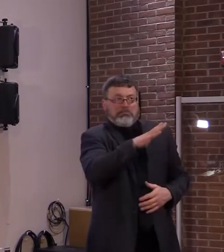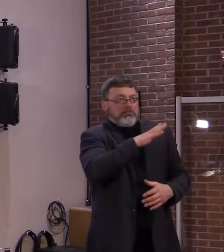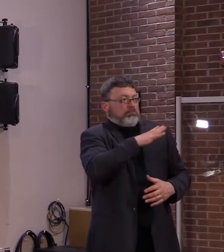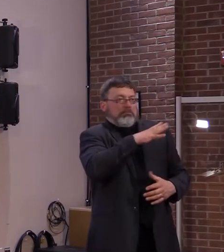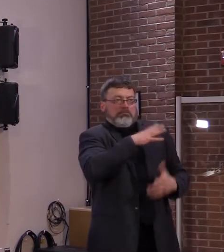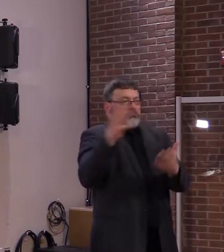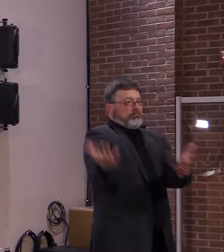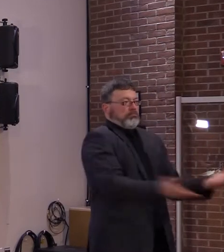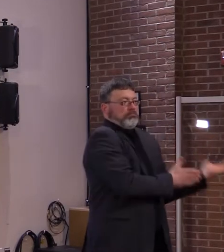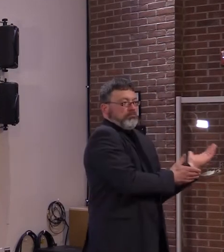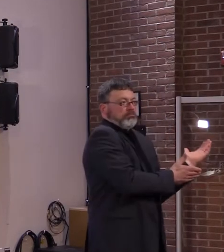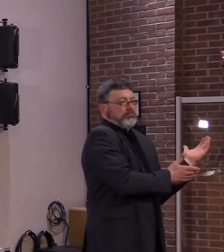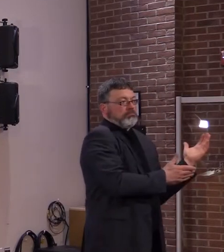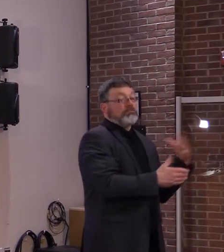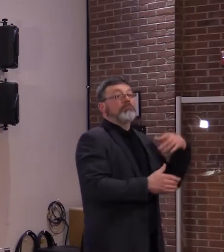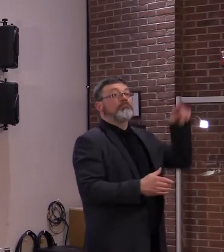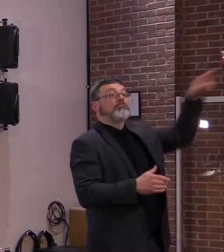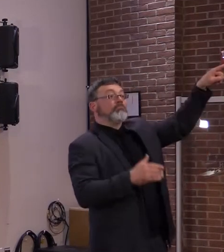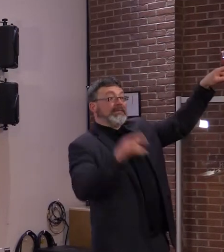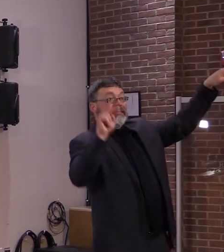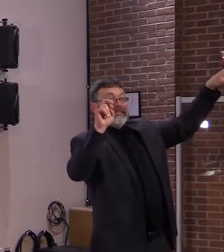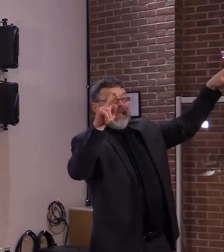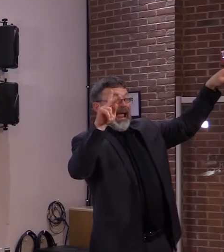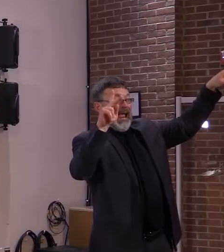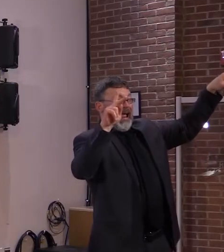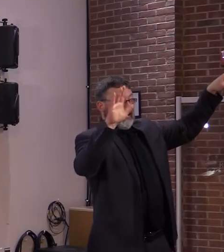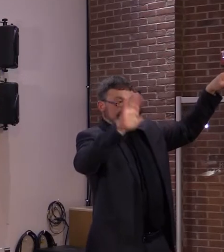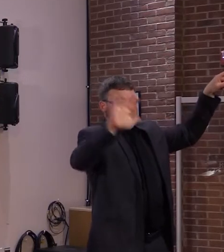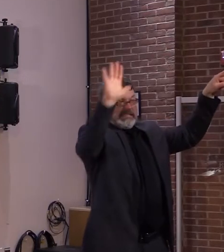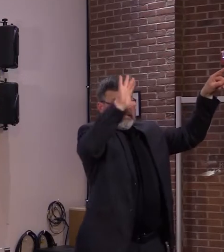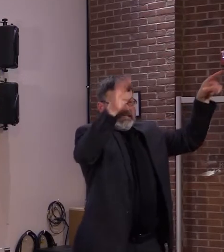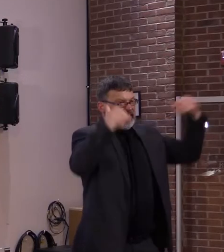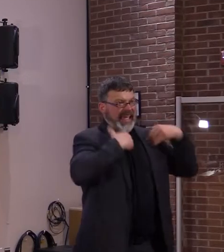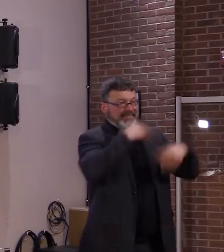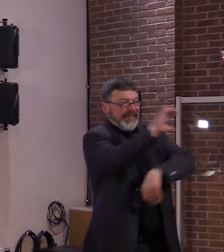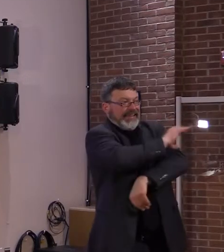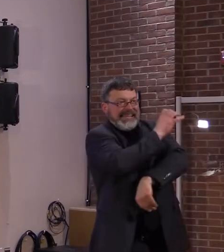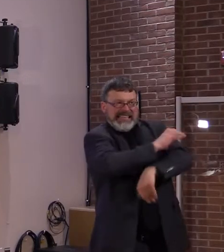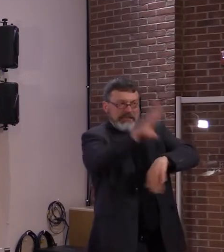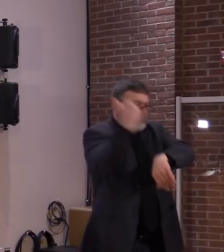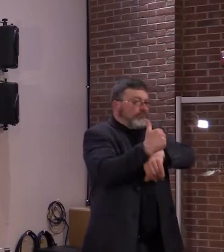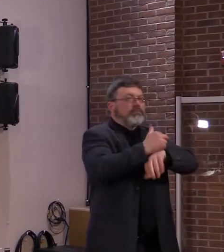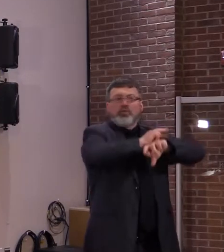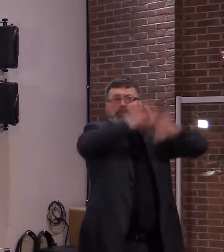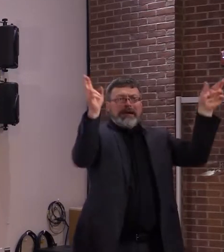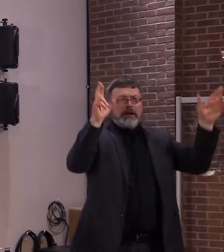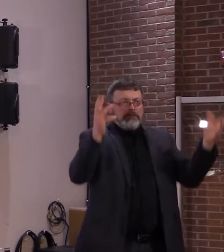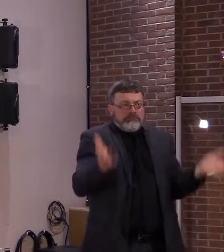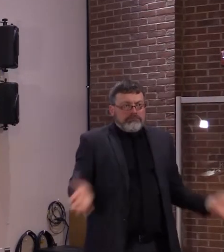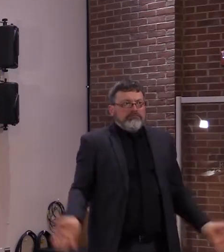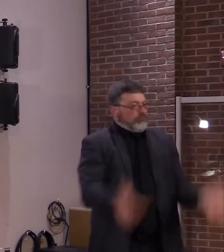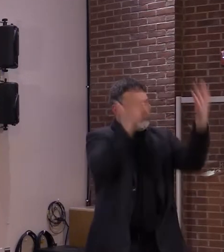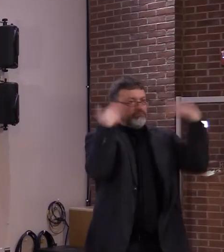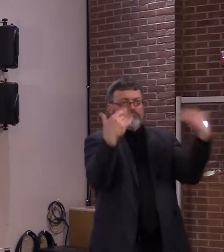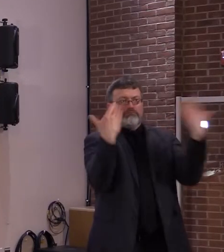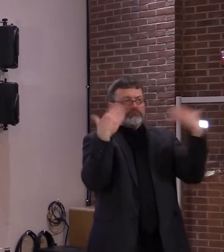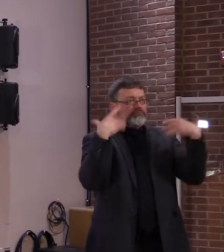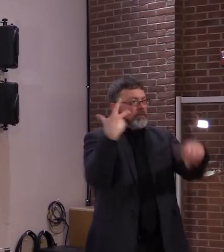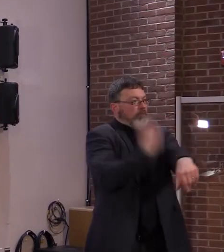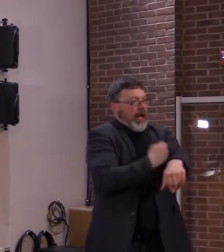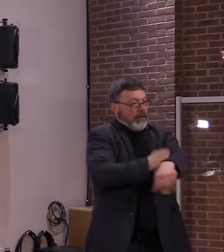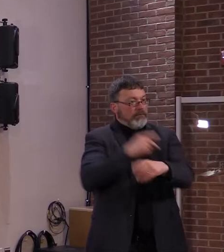also be an appealing format for some. We once again have three safe and effective vaccines to offer,